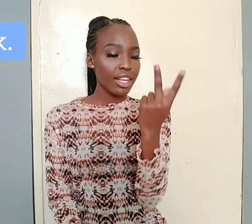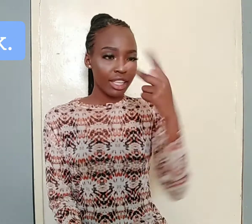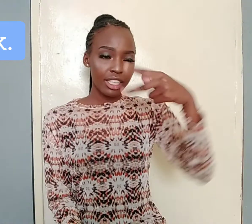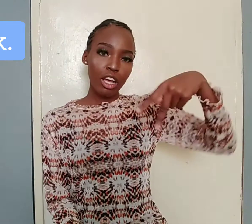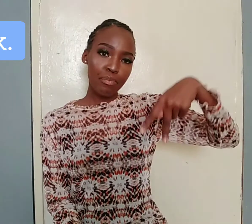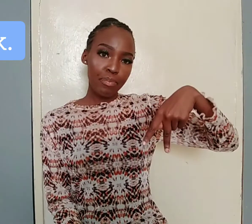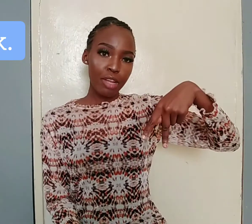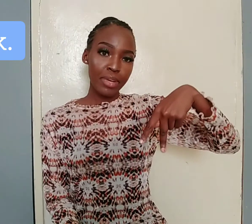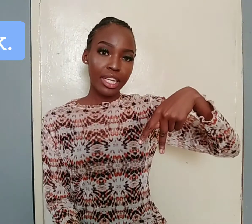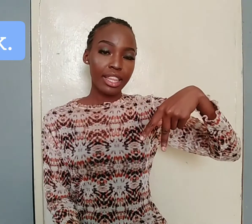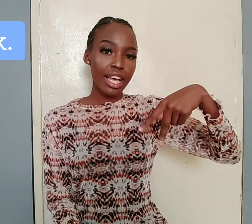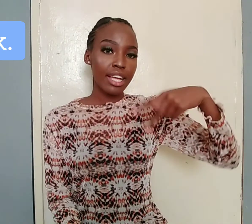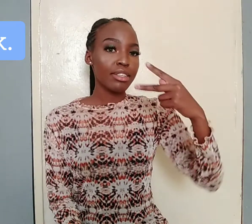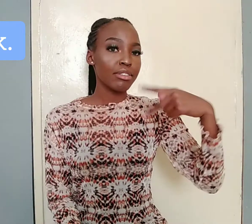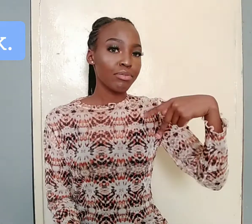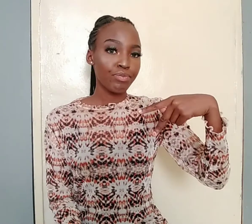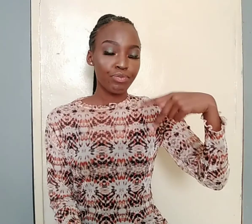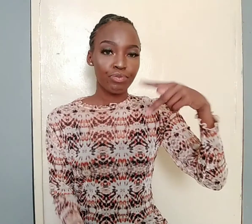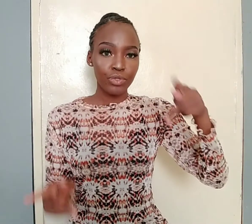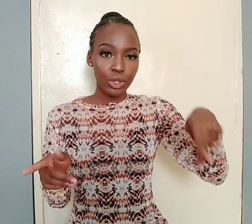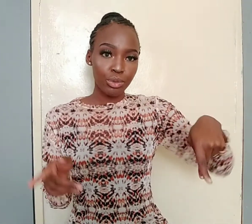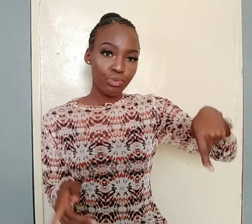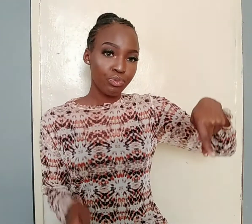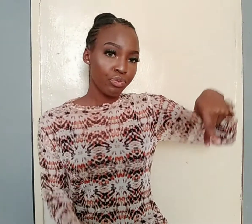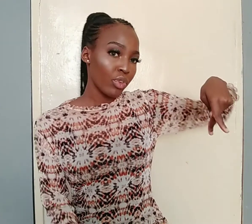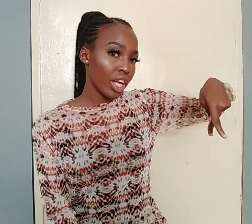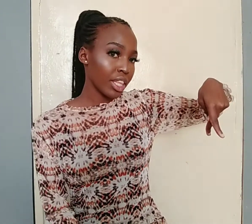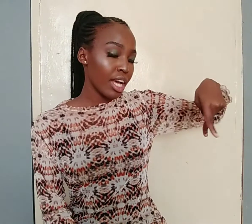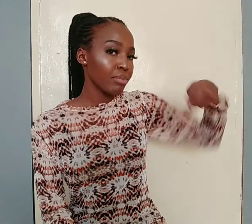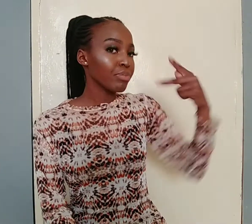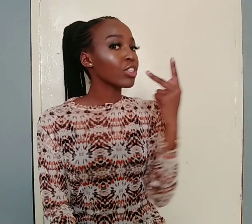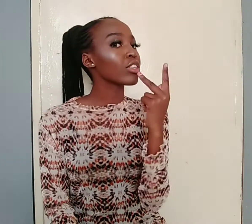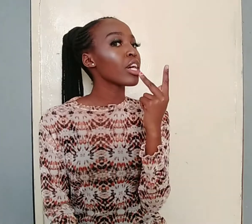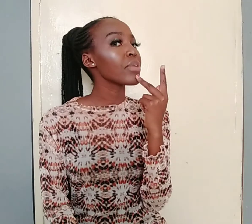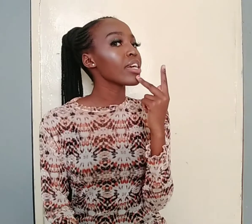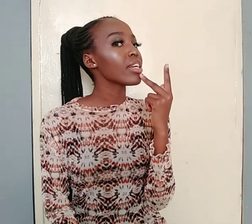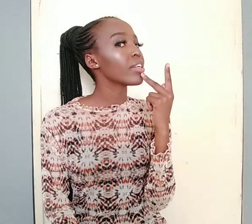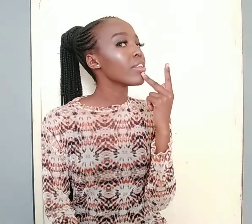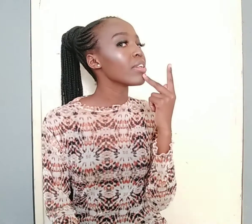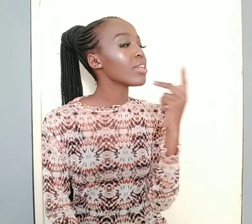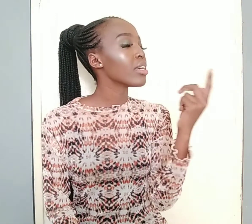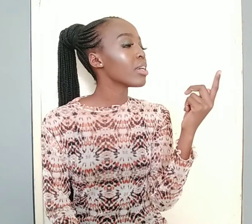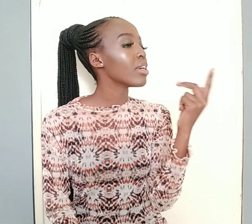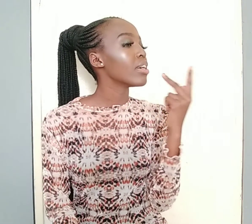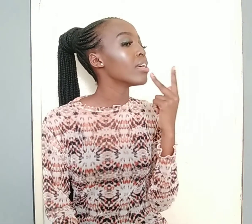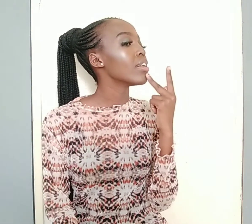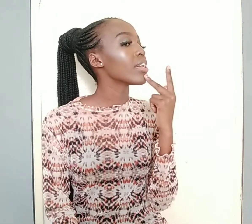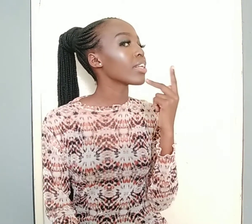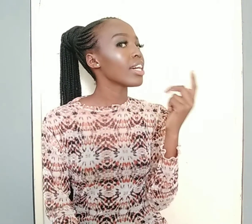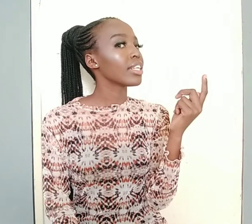So it'd be like that. No? Like that. It's going to come here. Then, like that.